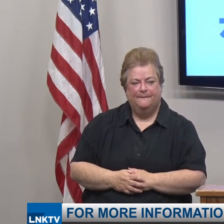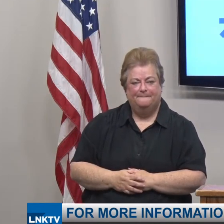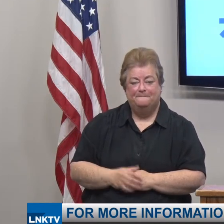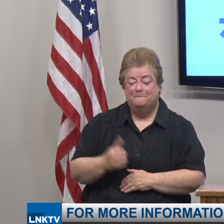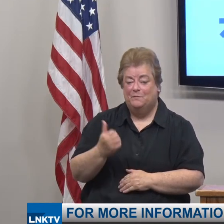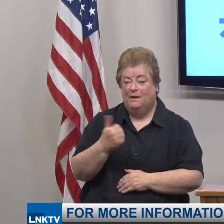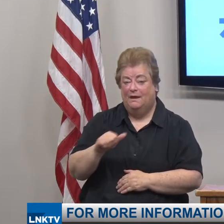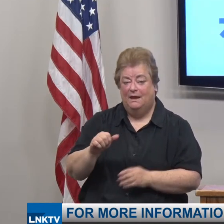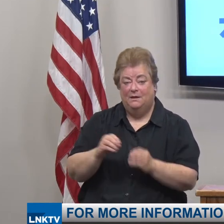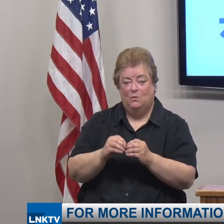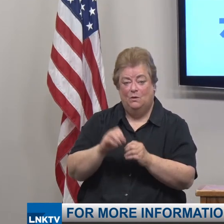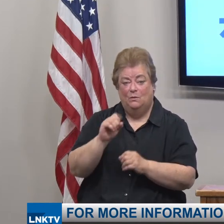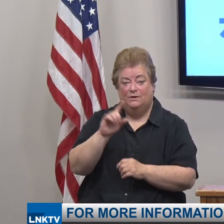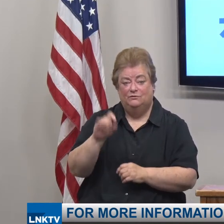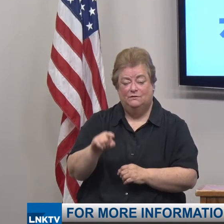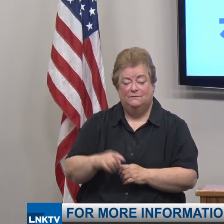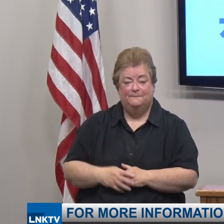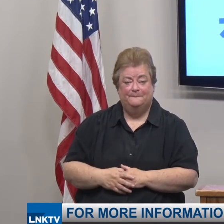Other questions?